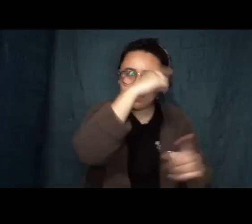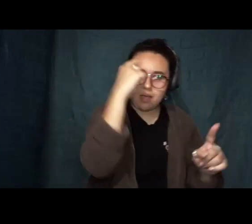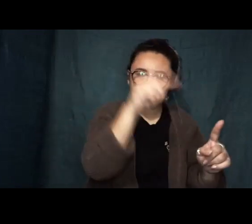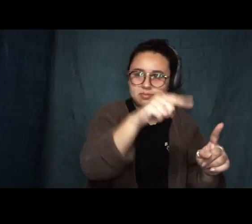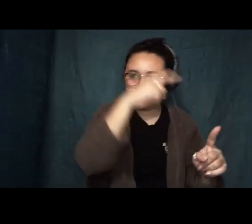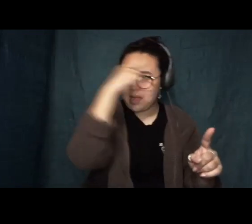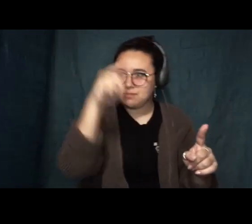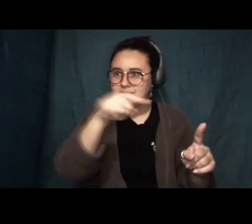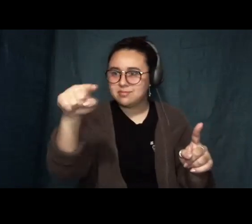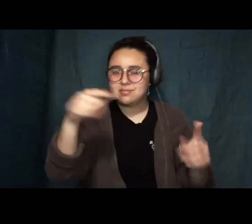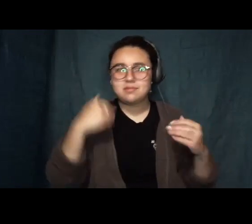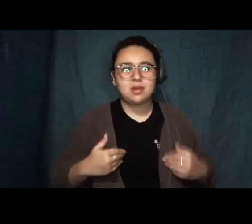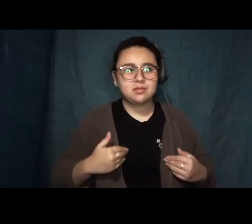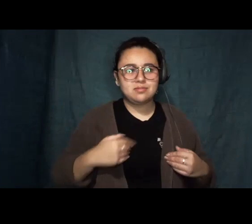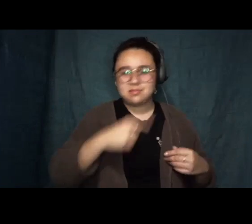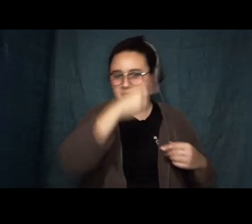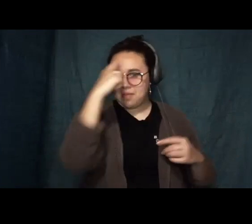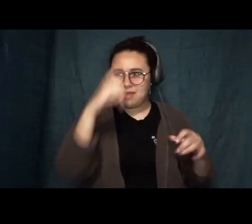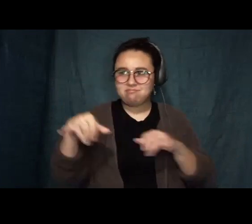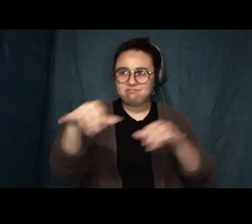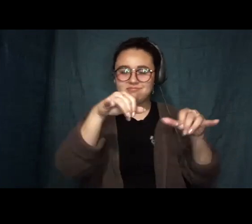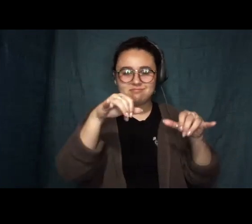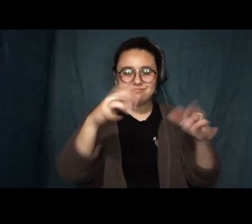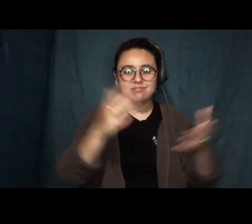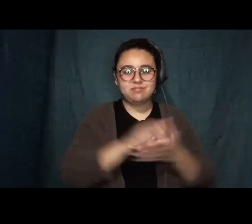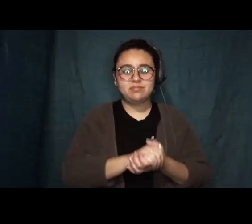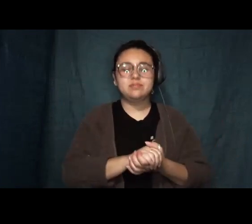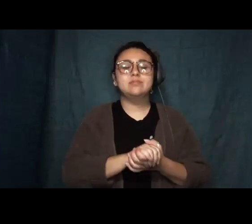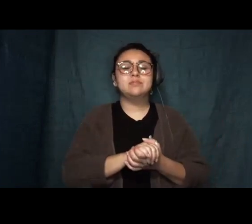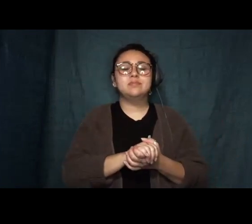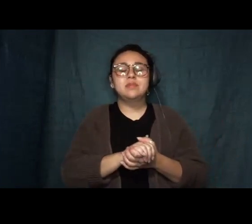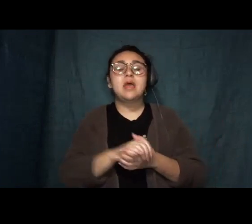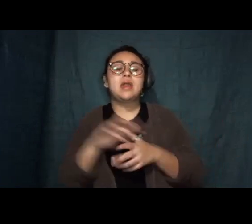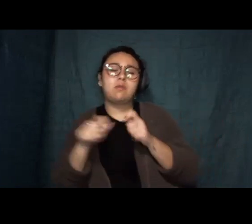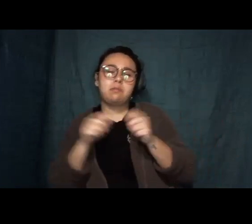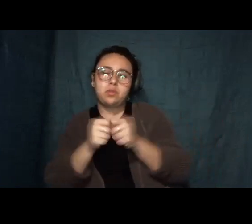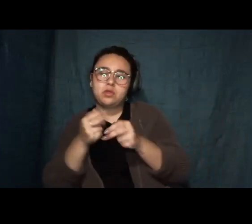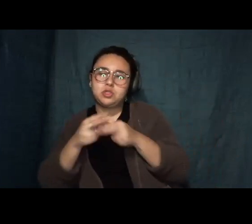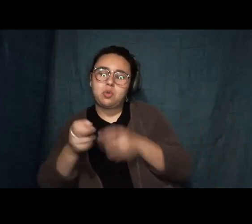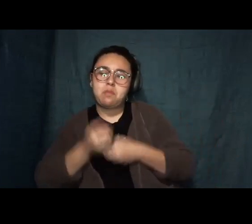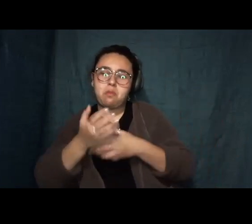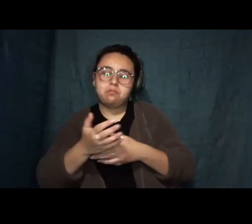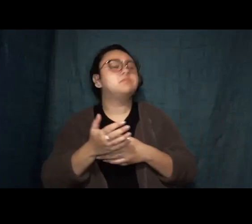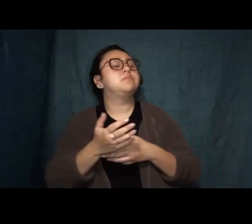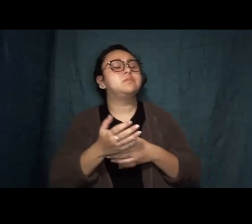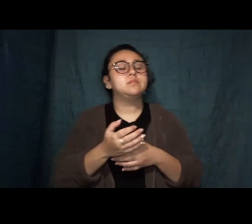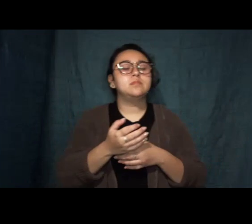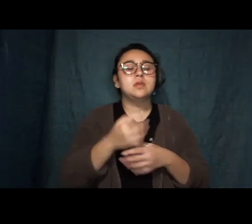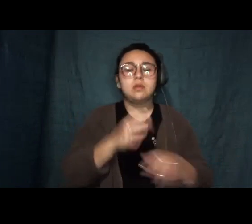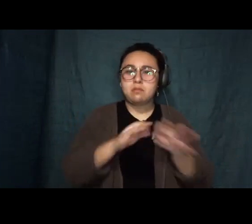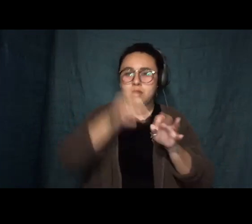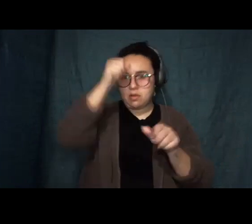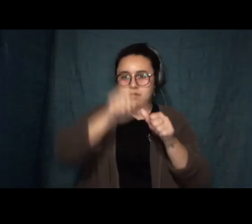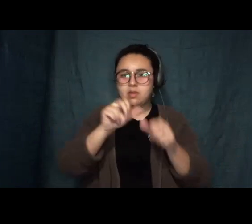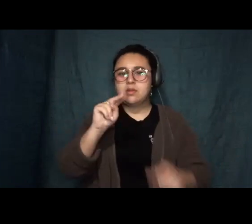Okay, then I'll wrap up with a shorter one. It's important I remember that Nina Simone wrote